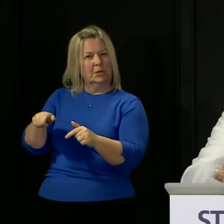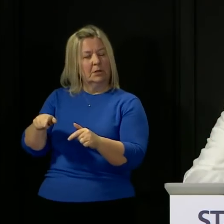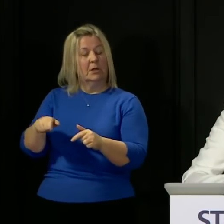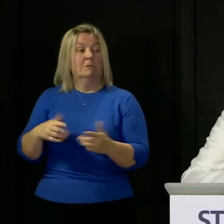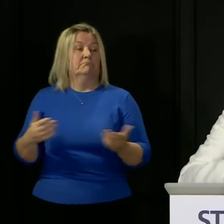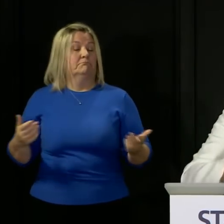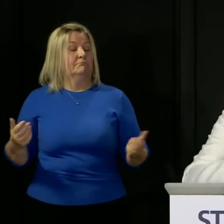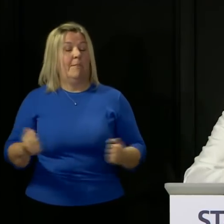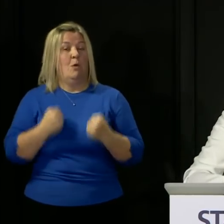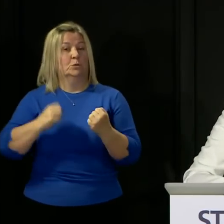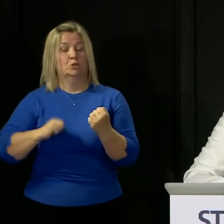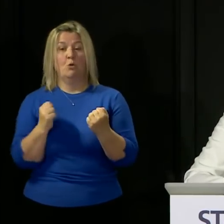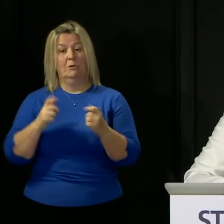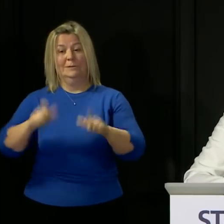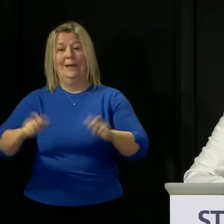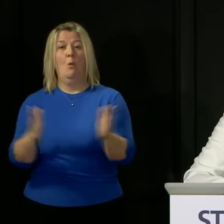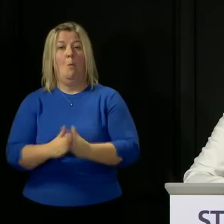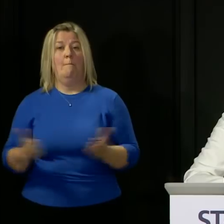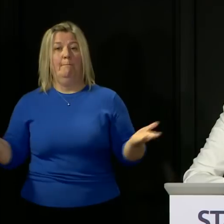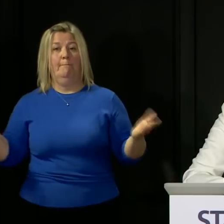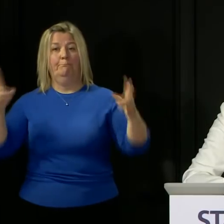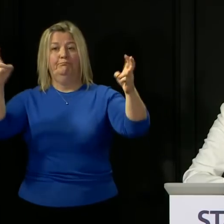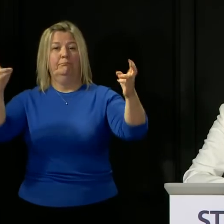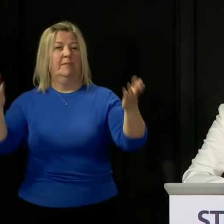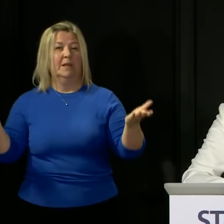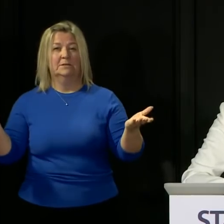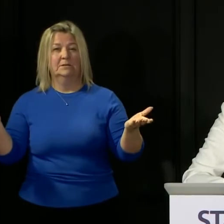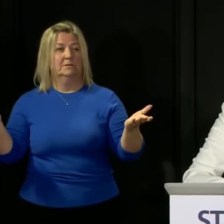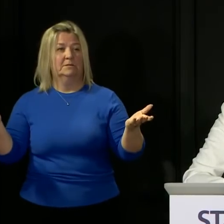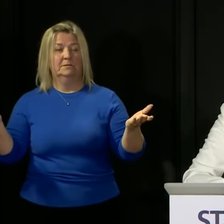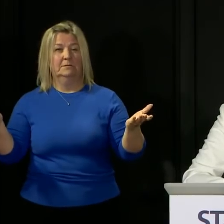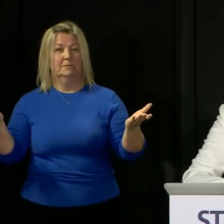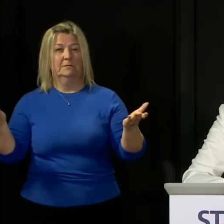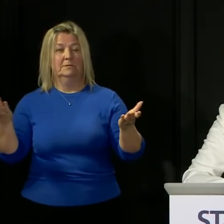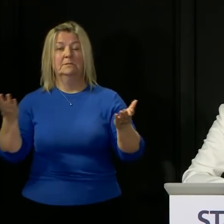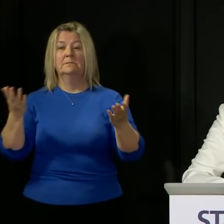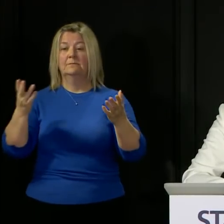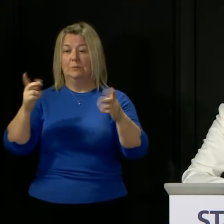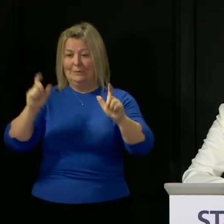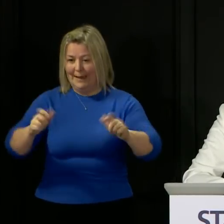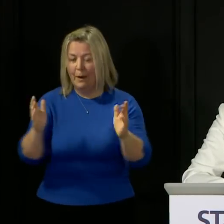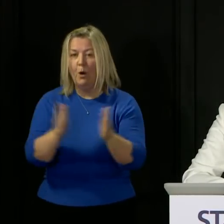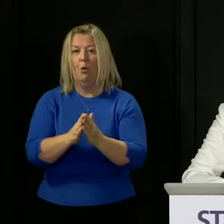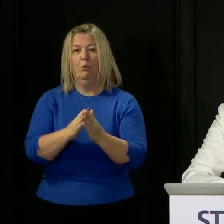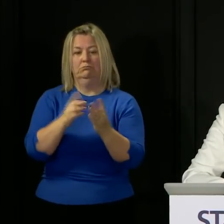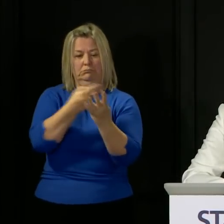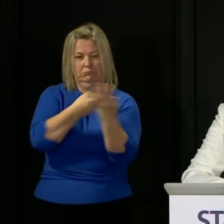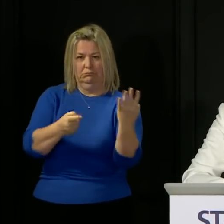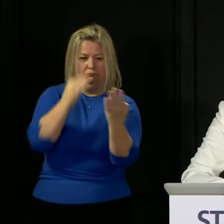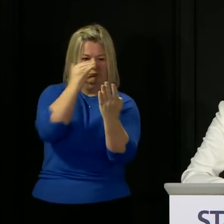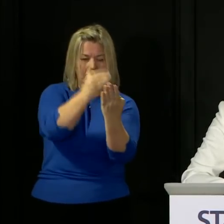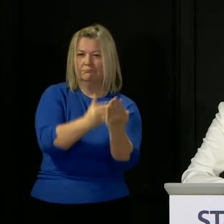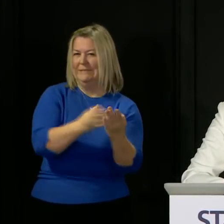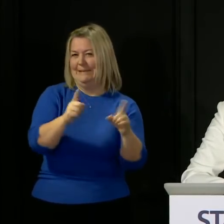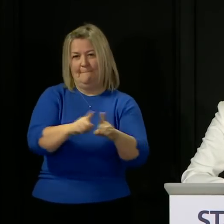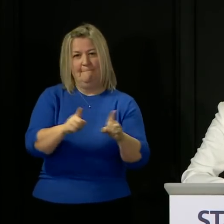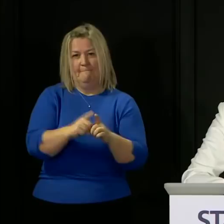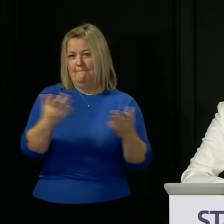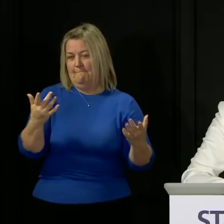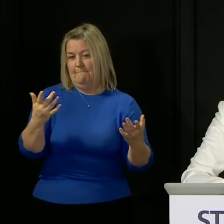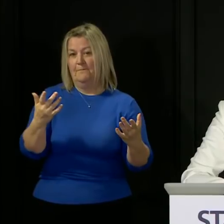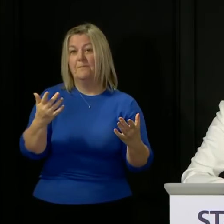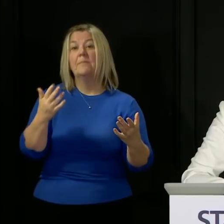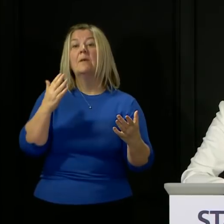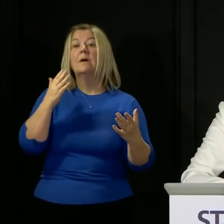stay at home apart from the essential purposes that we know about as we move into easing these restrictions those